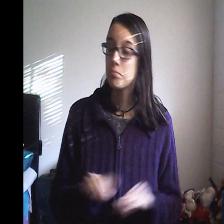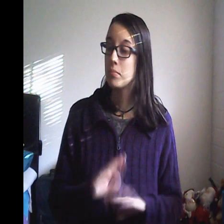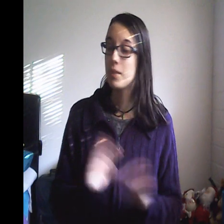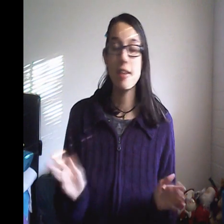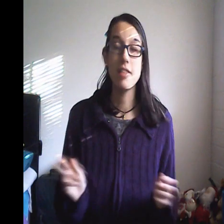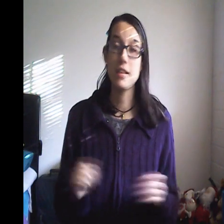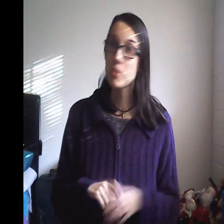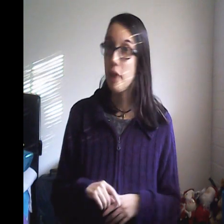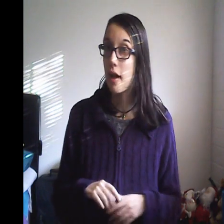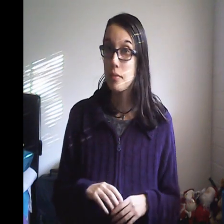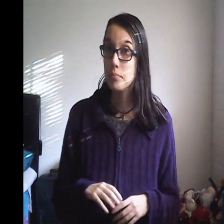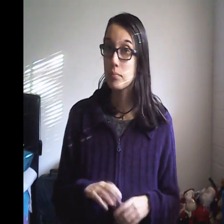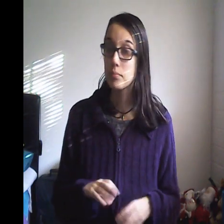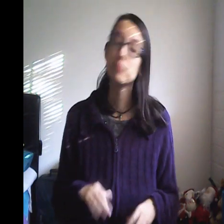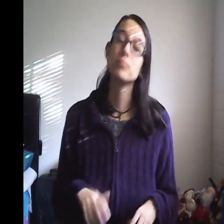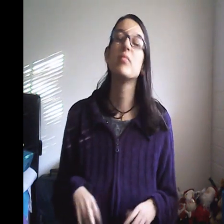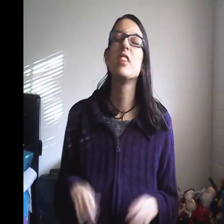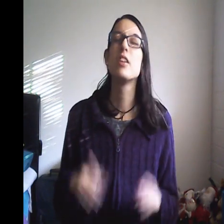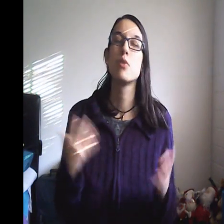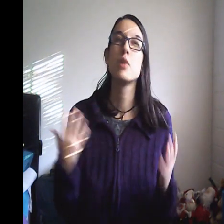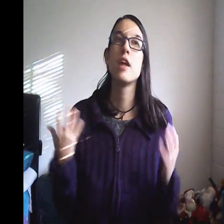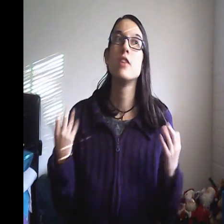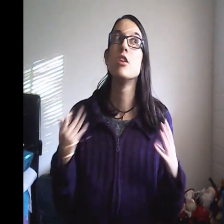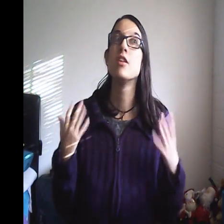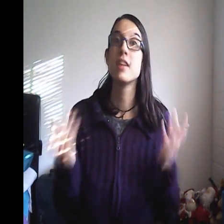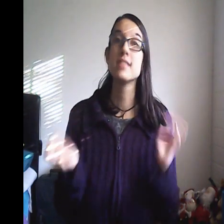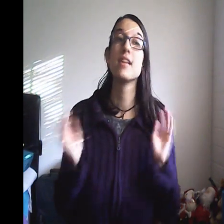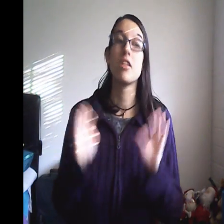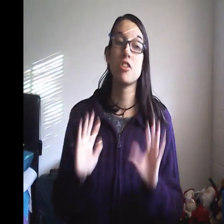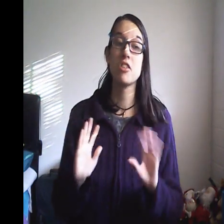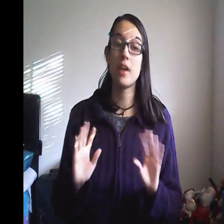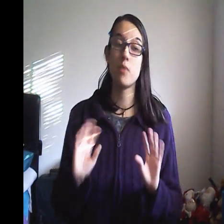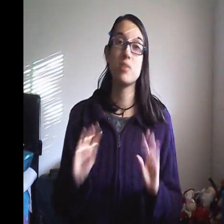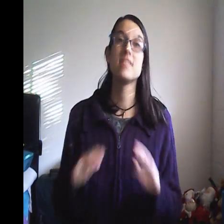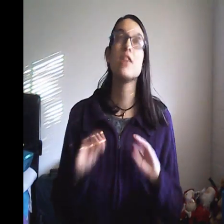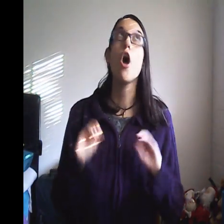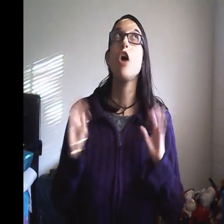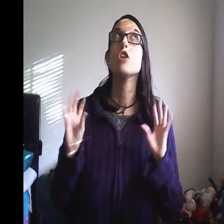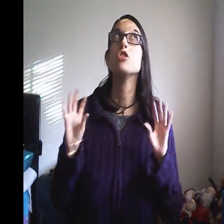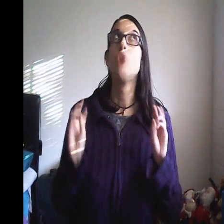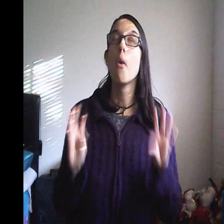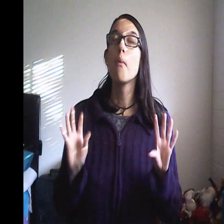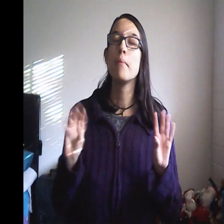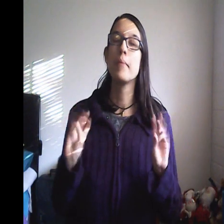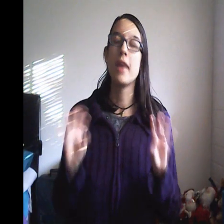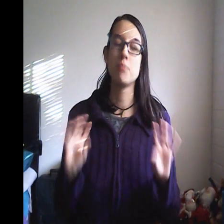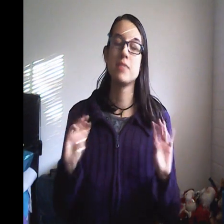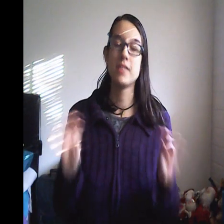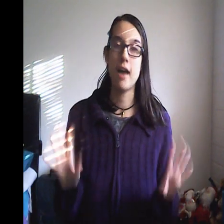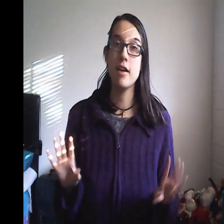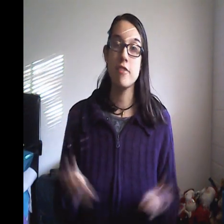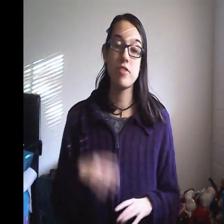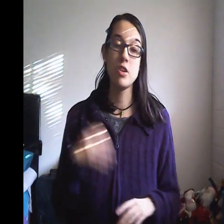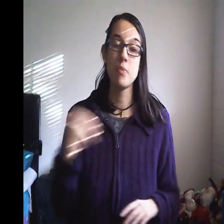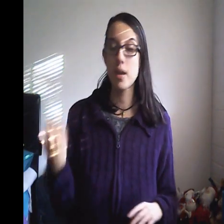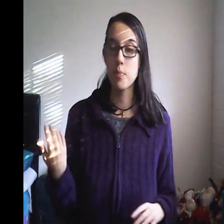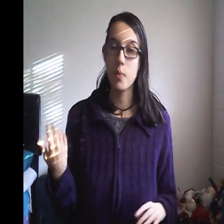if that's okay, you know, and that's another thing I want to say is don't get upset if your makeup organizer